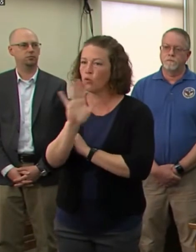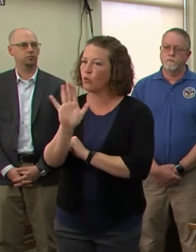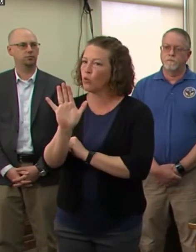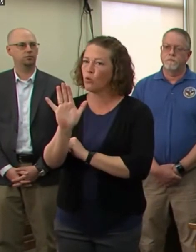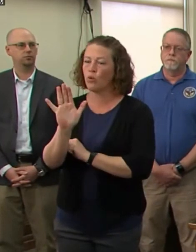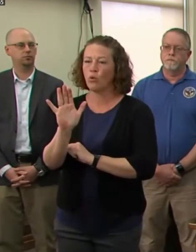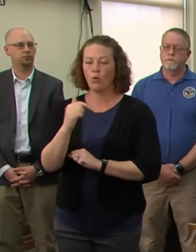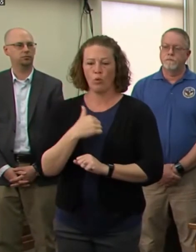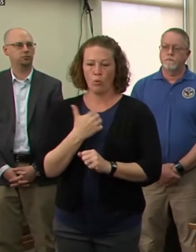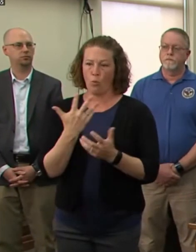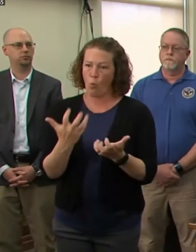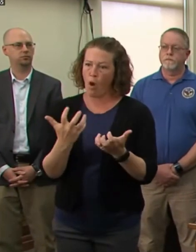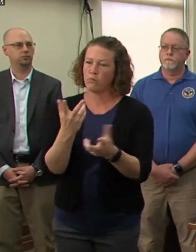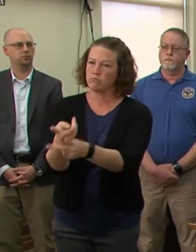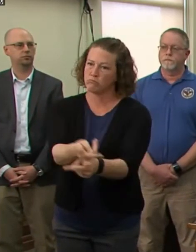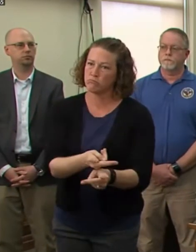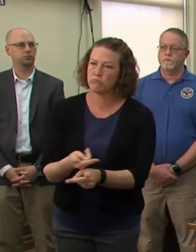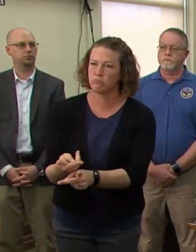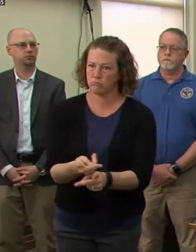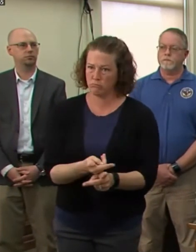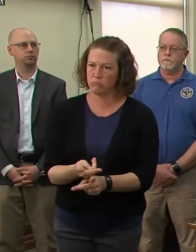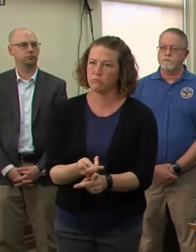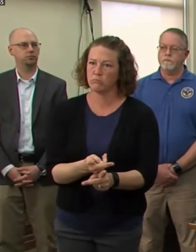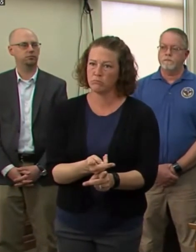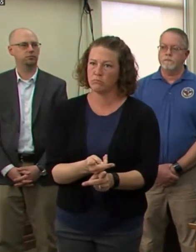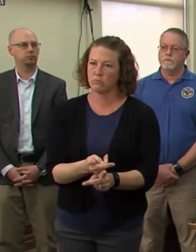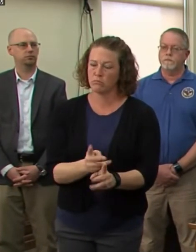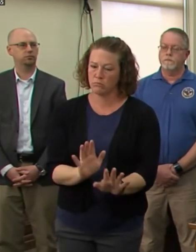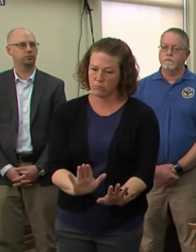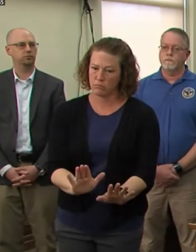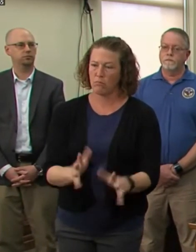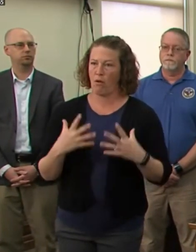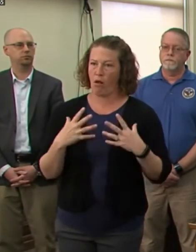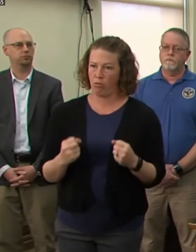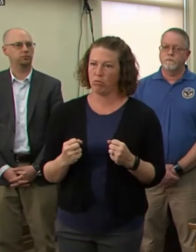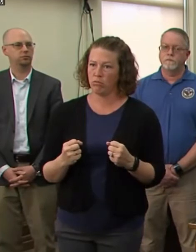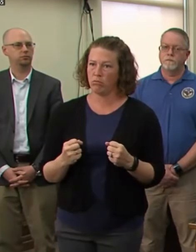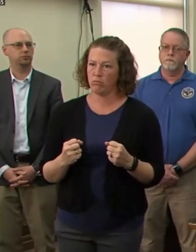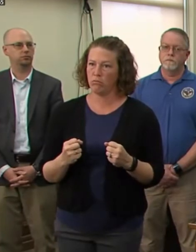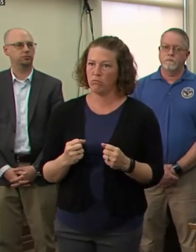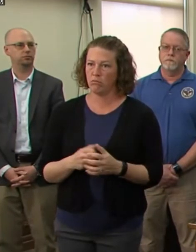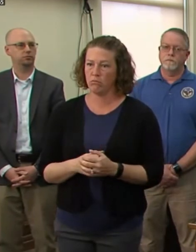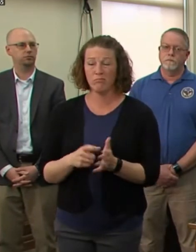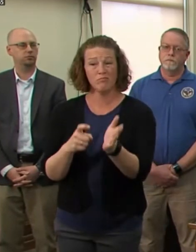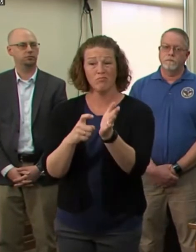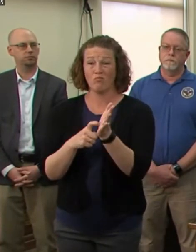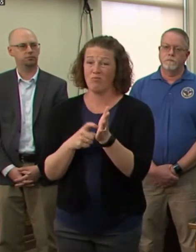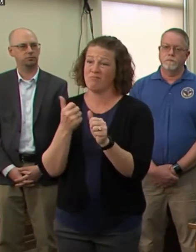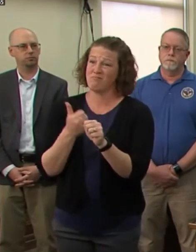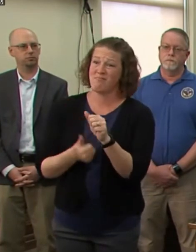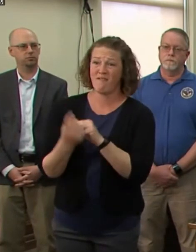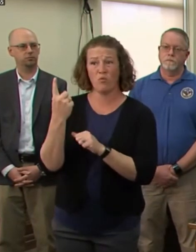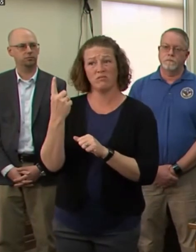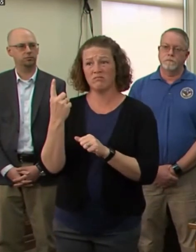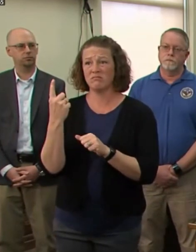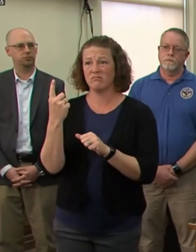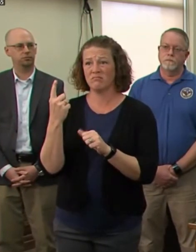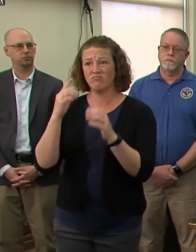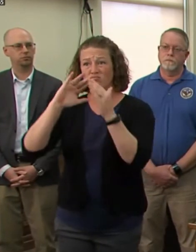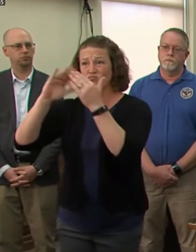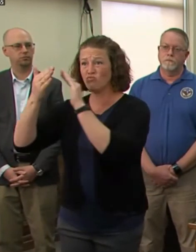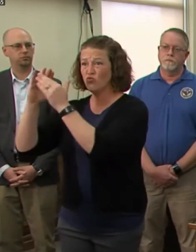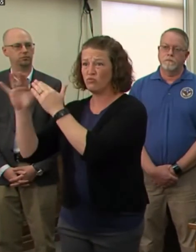residents. It will take every single person in our community to do their part to break this cycle.